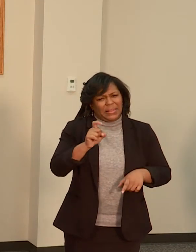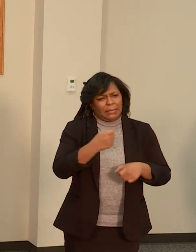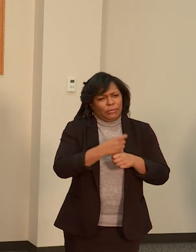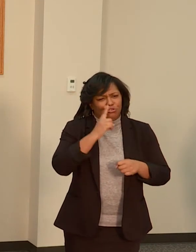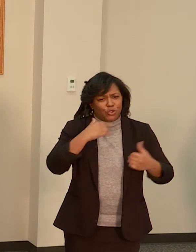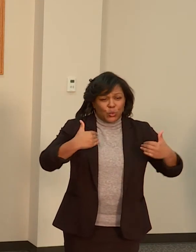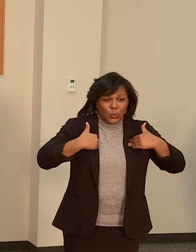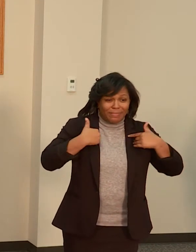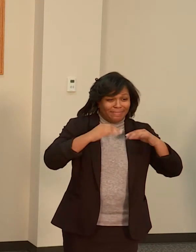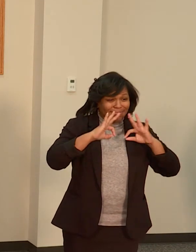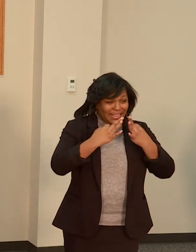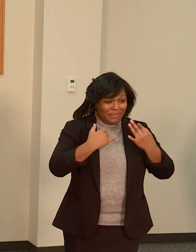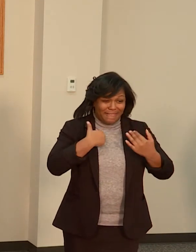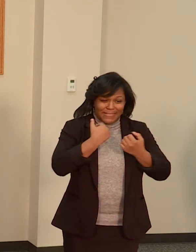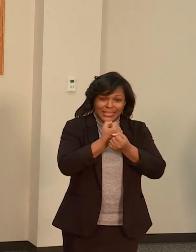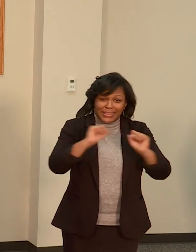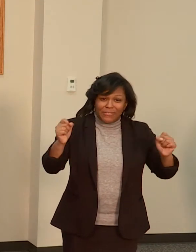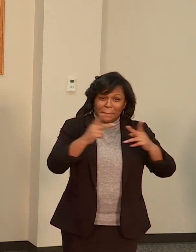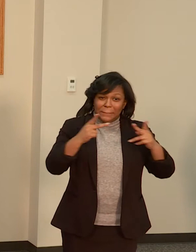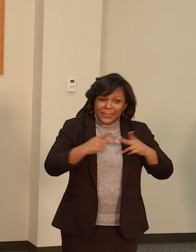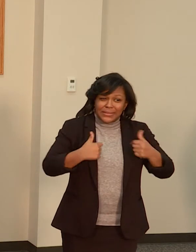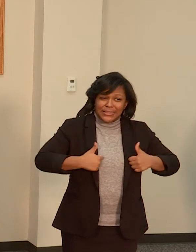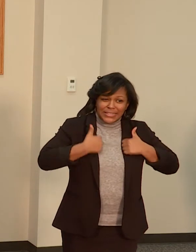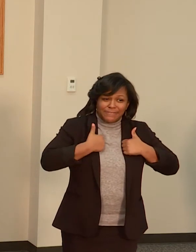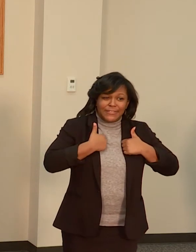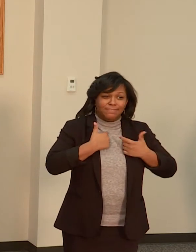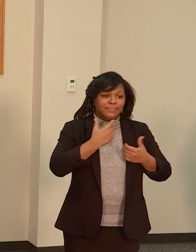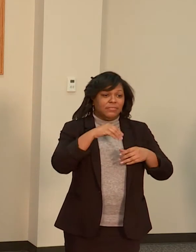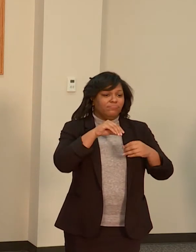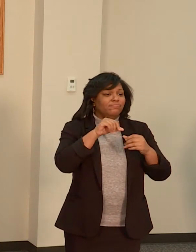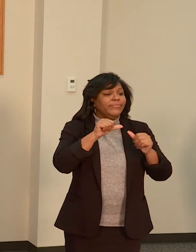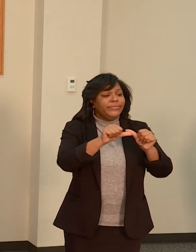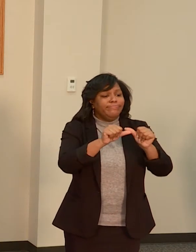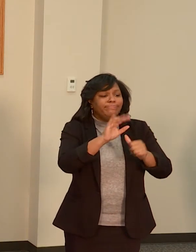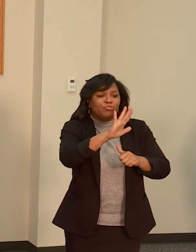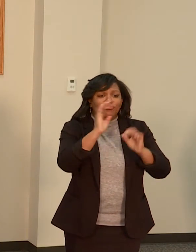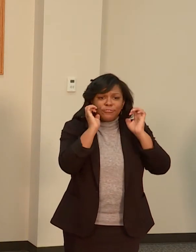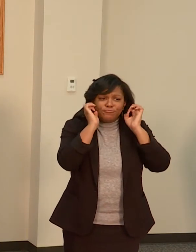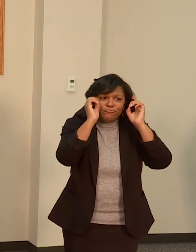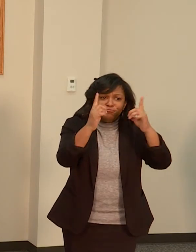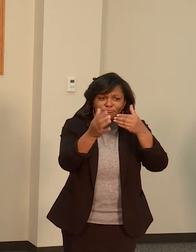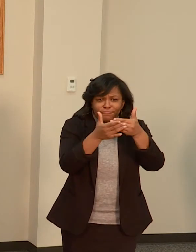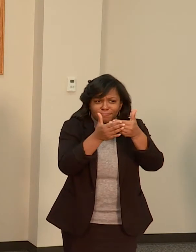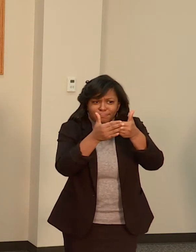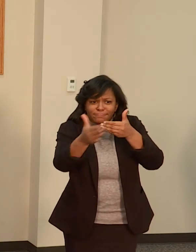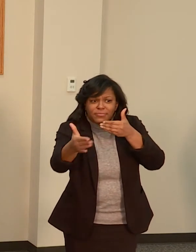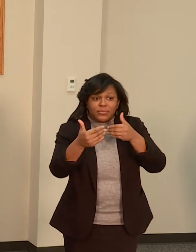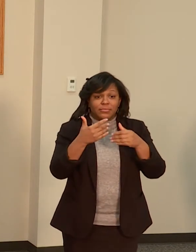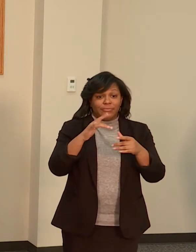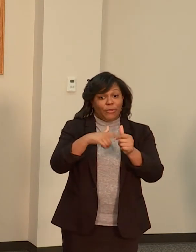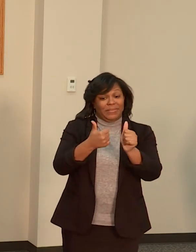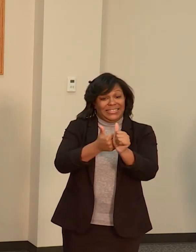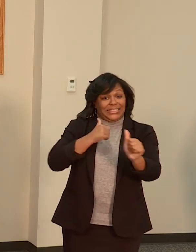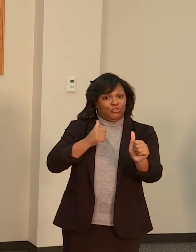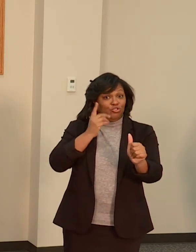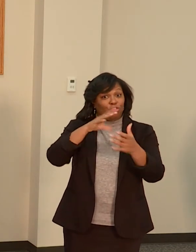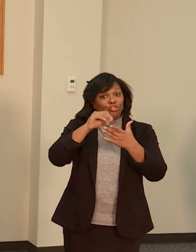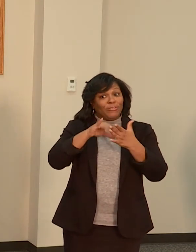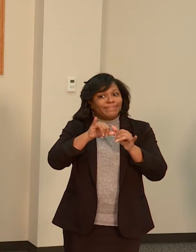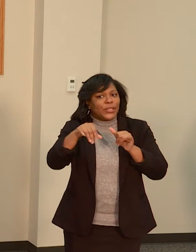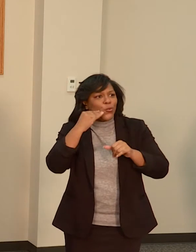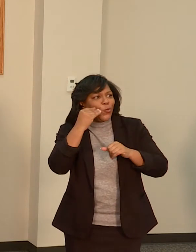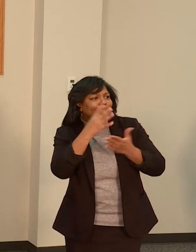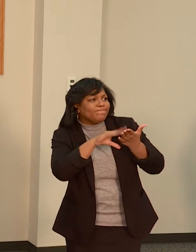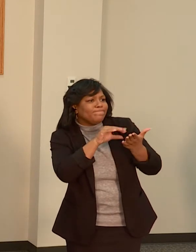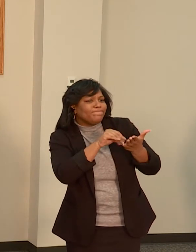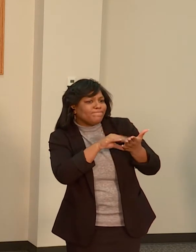places to live and to continue their academic journeys through distance learning. Our housing navigators have worked to house